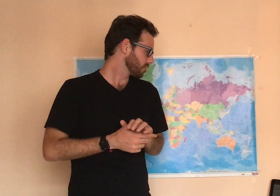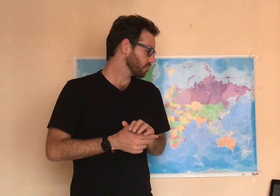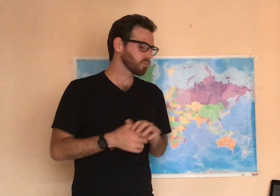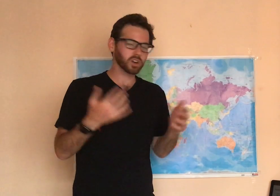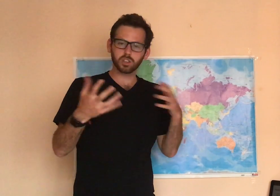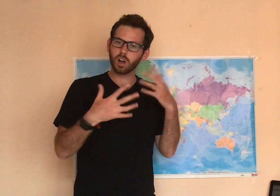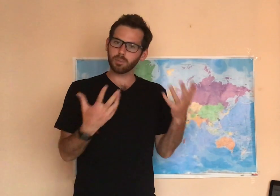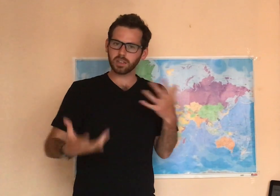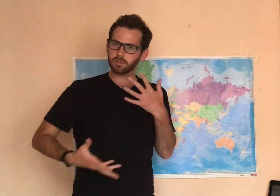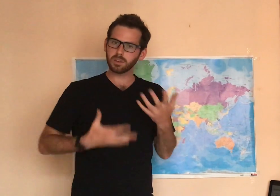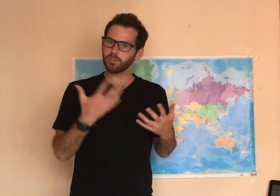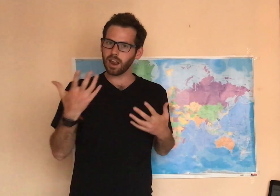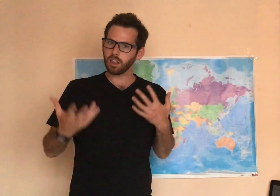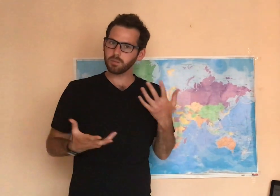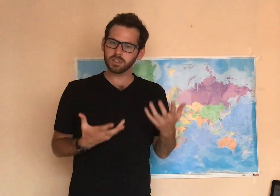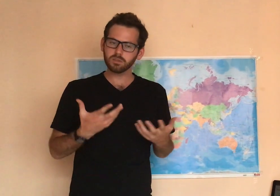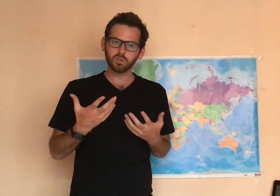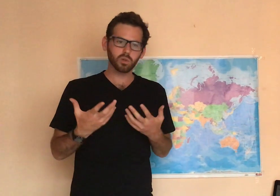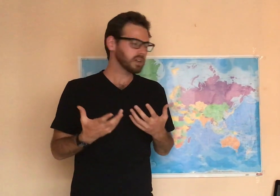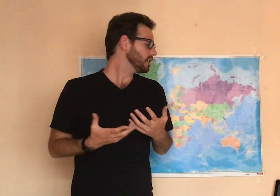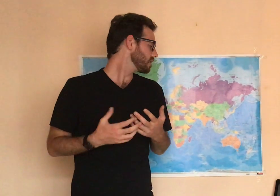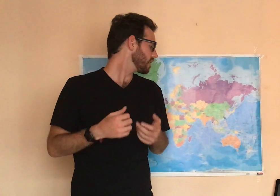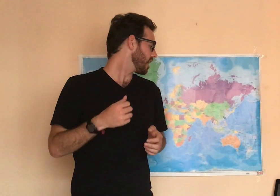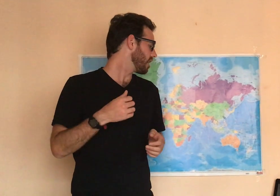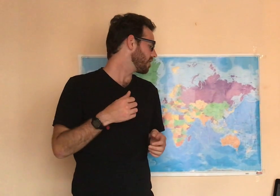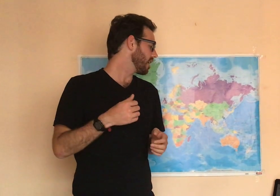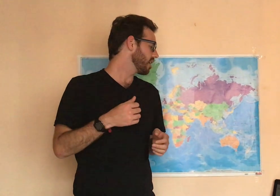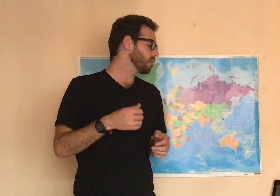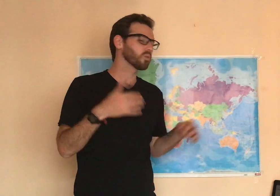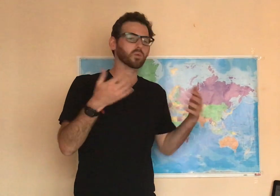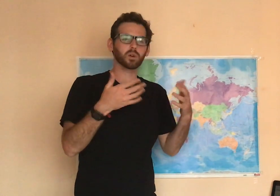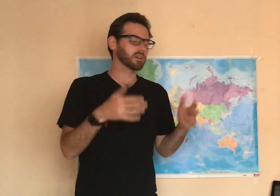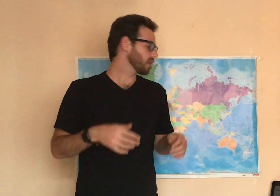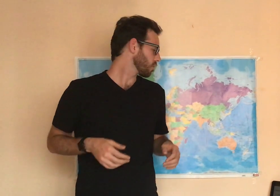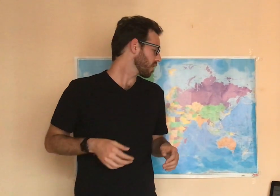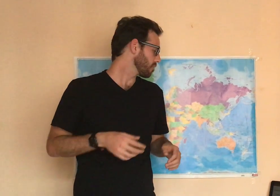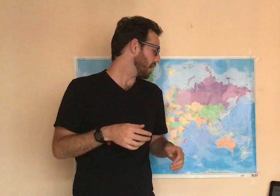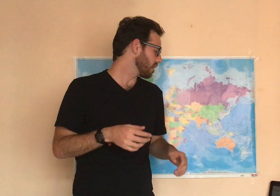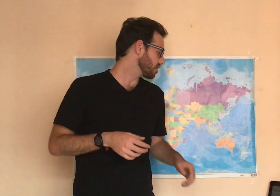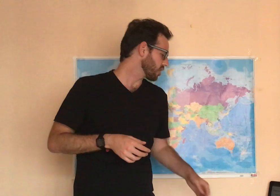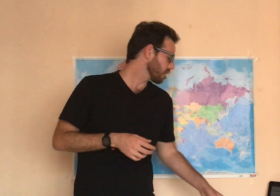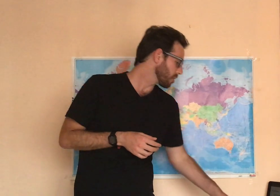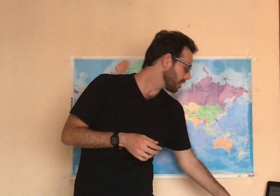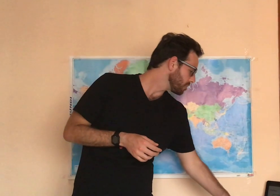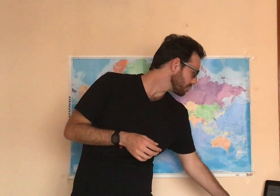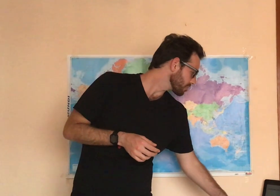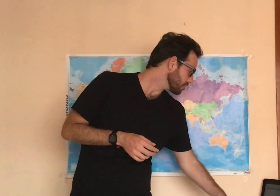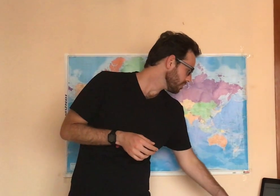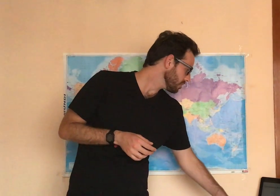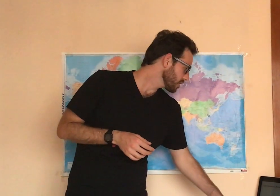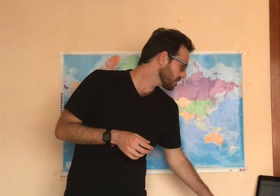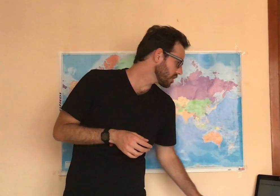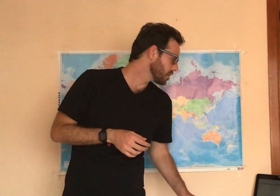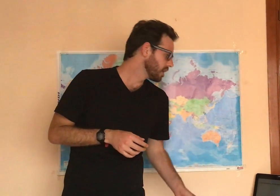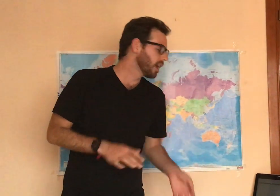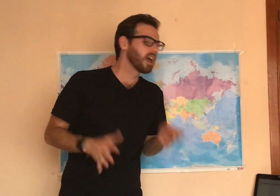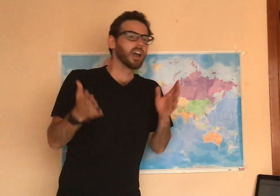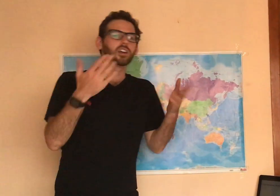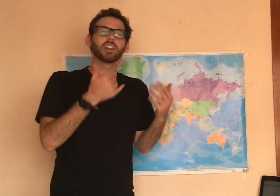We're going to talk about some different elements of stories and then we're going to work in pairs for a little bit. So, could